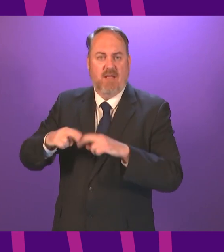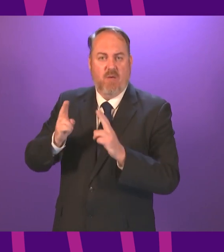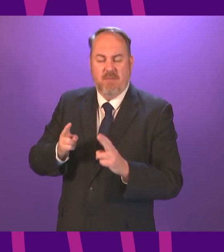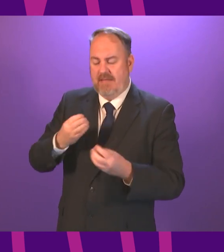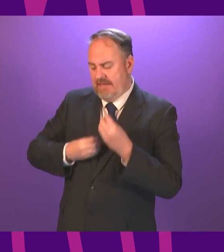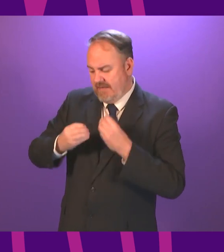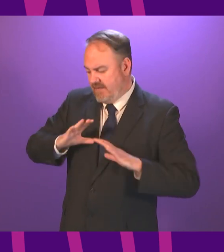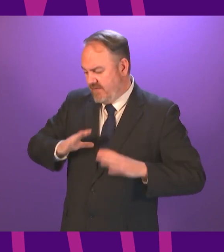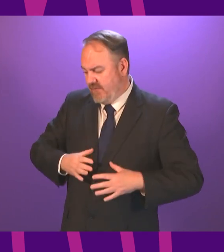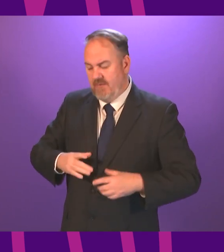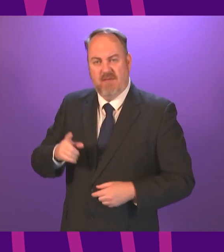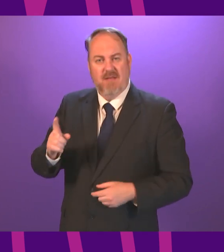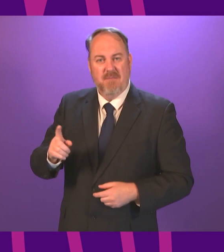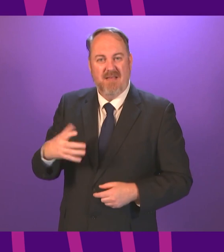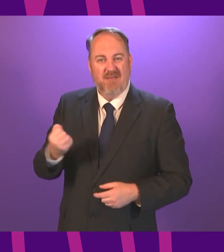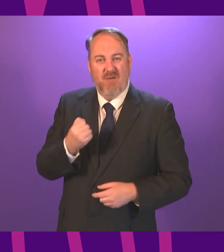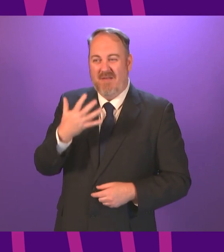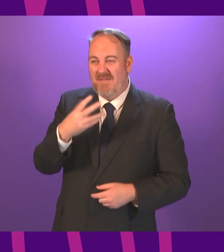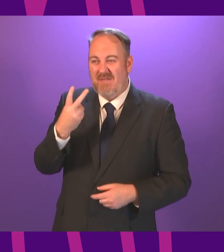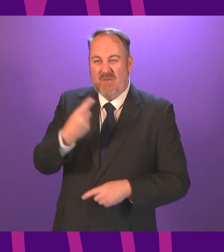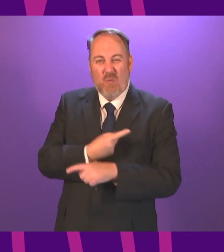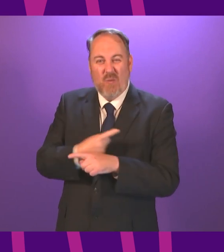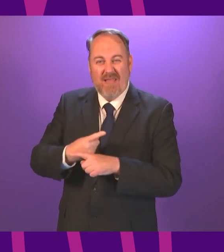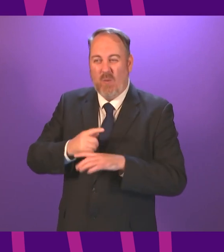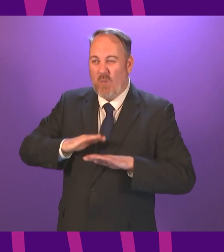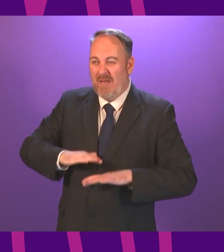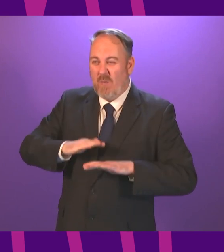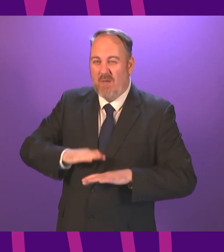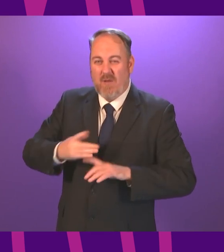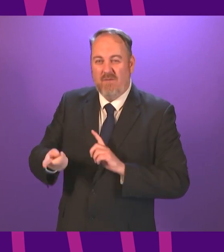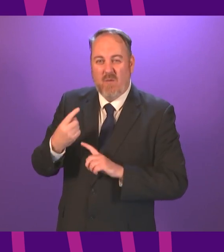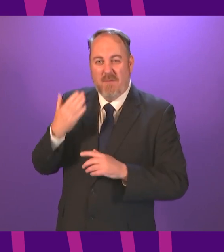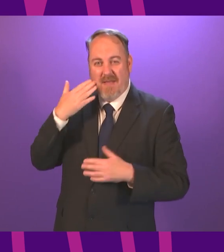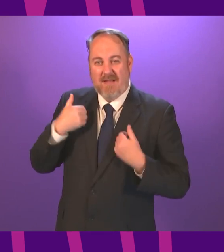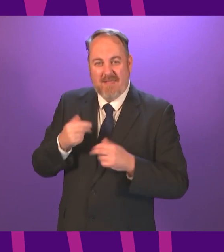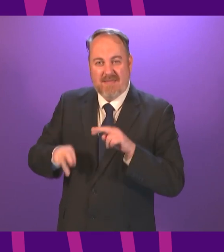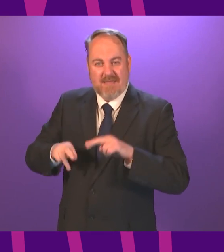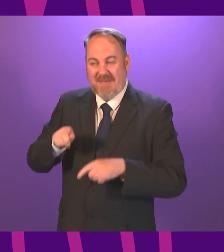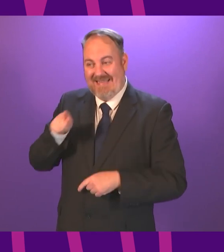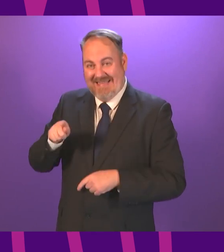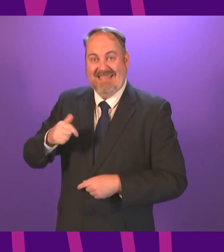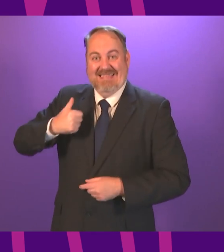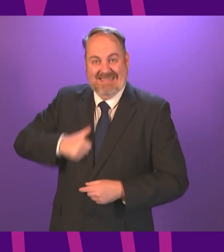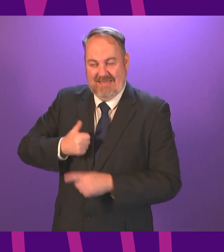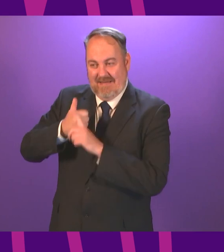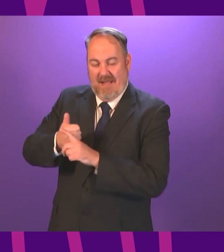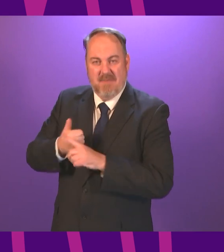eat but he feasts a 52 week wait for assessment he needs our help